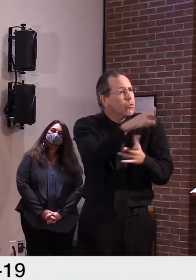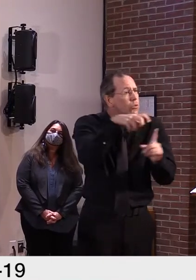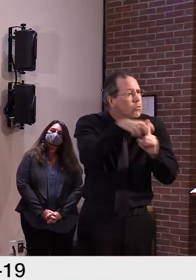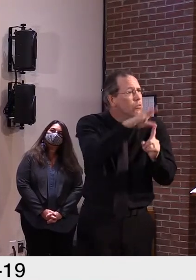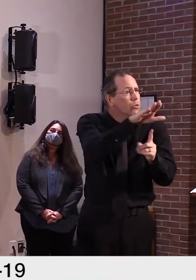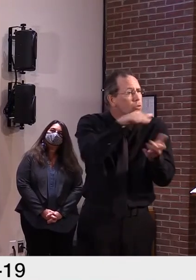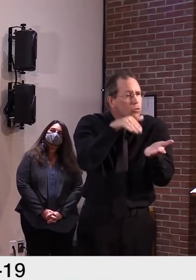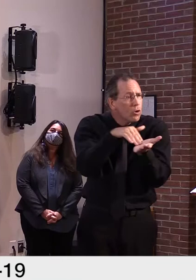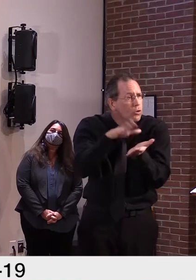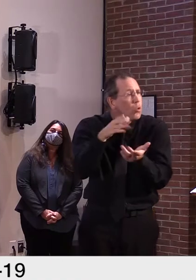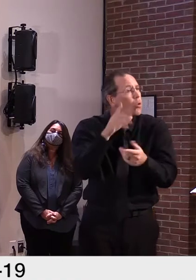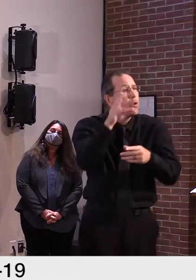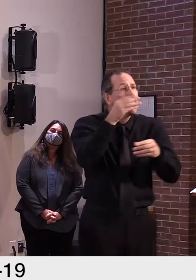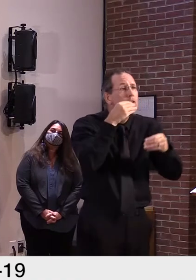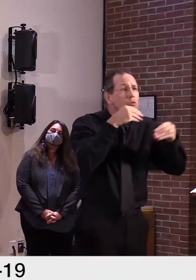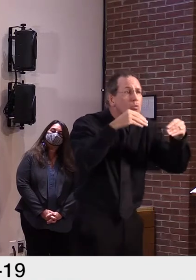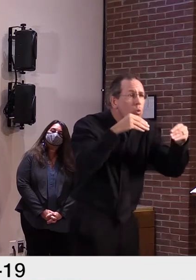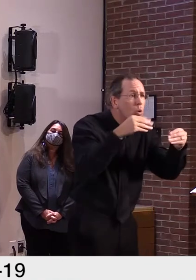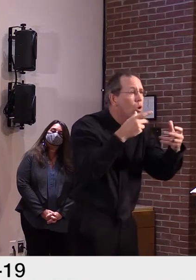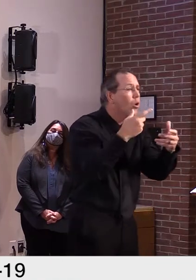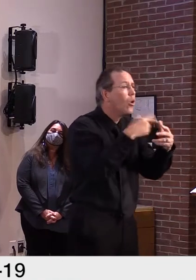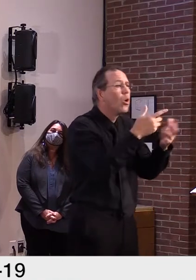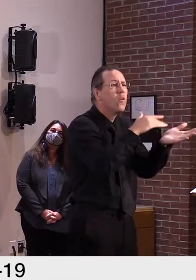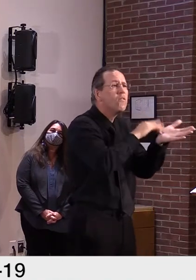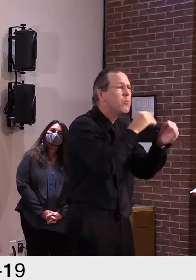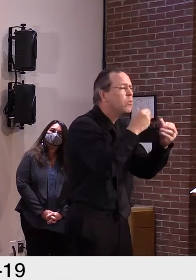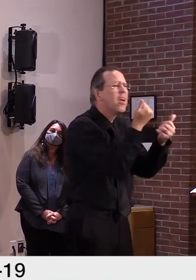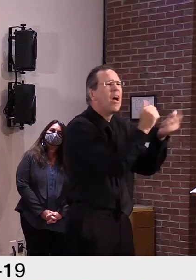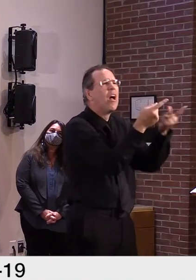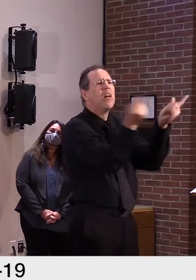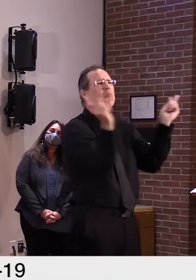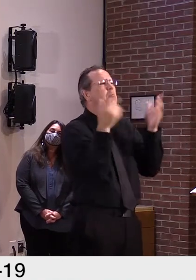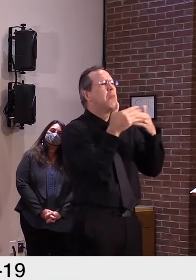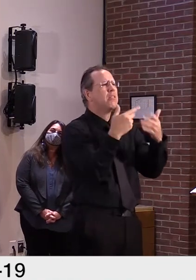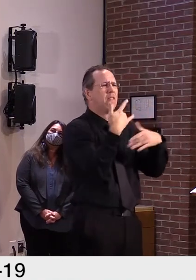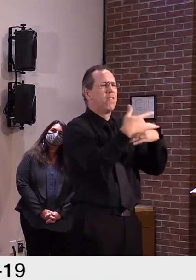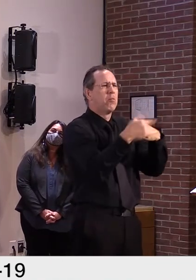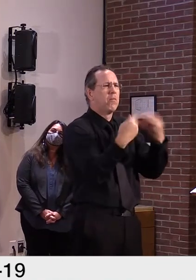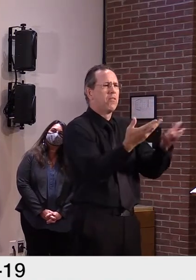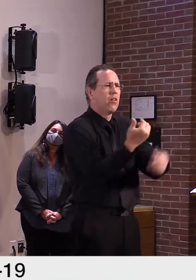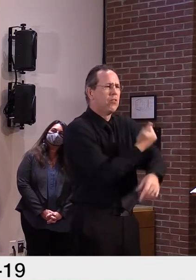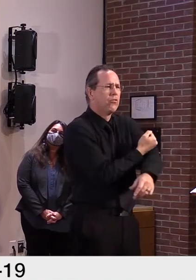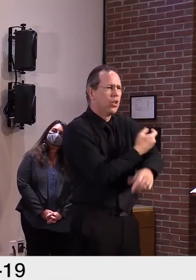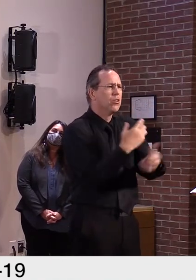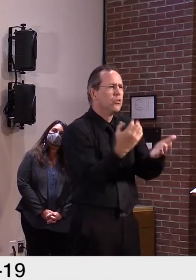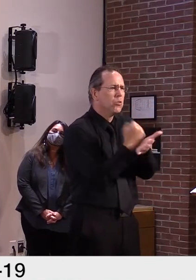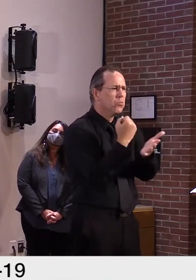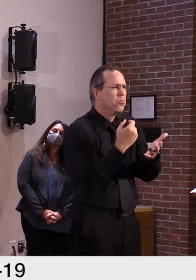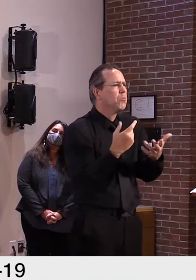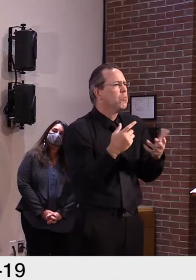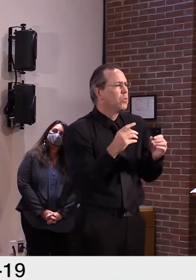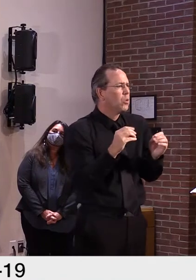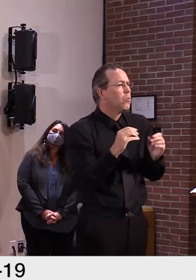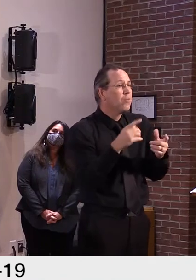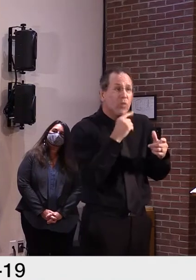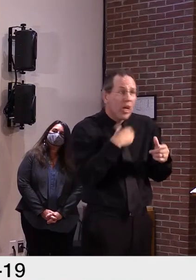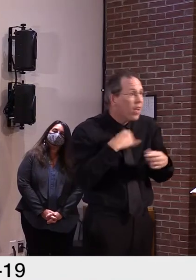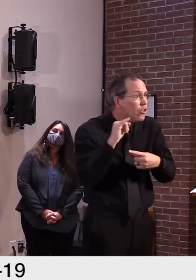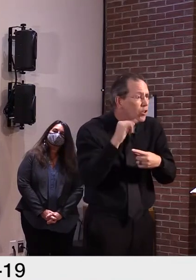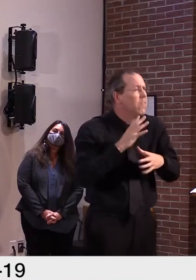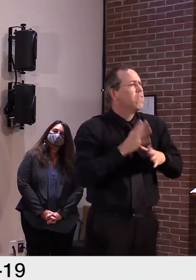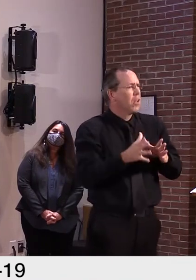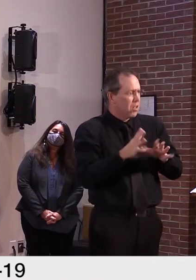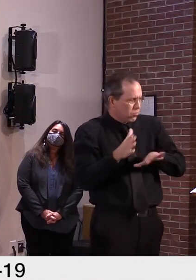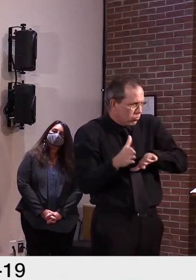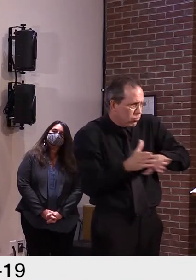clinic near you. And if you happen to not have insurance, you can depend on our local health offices, which are